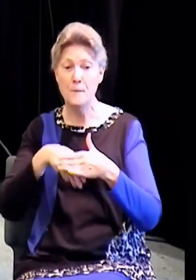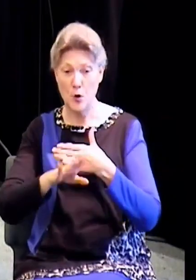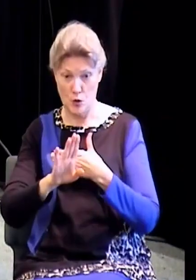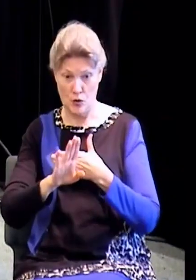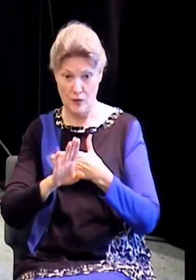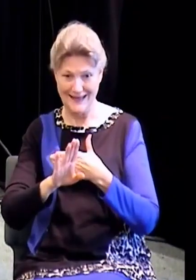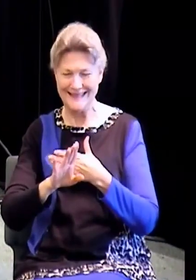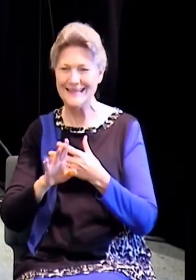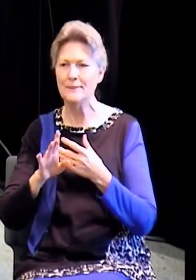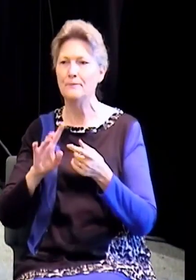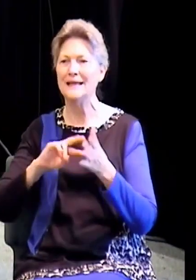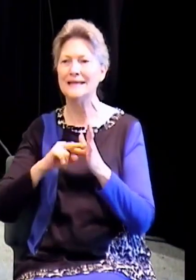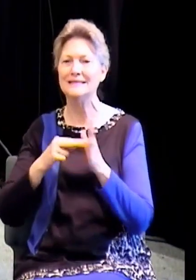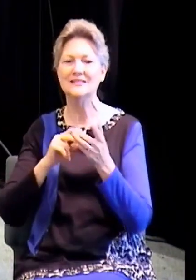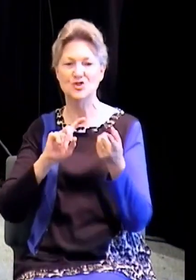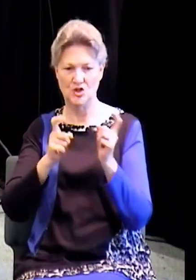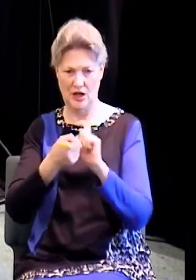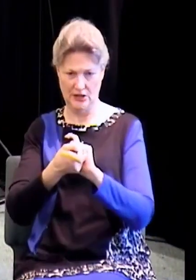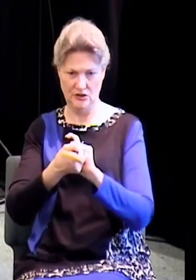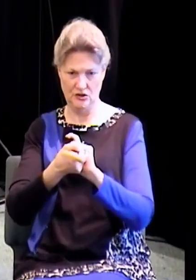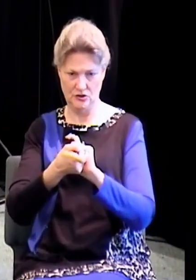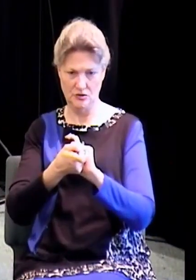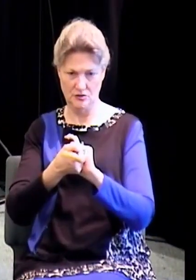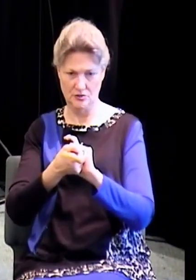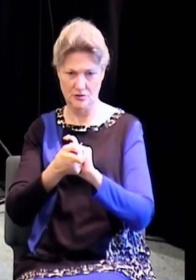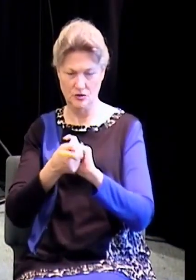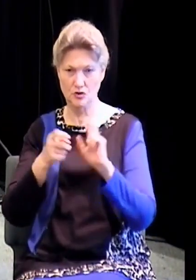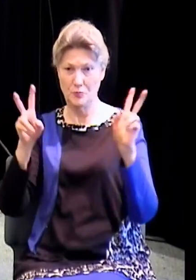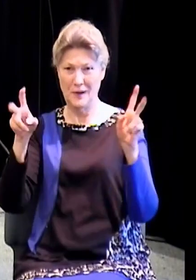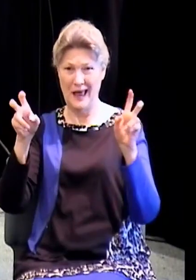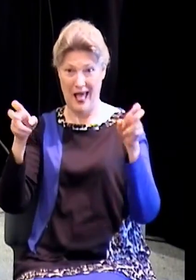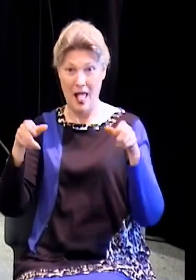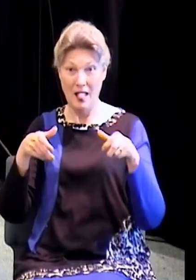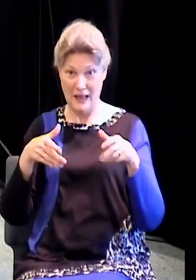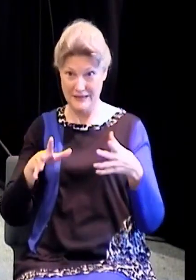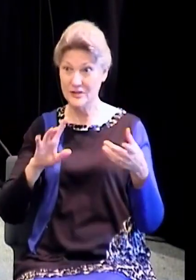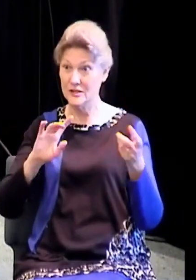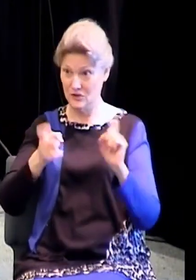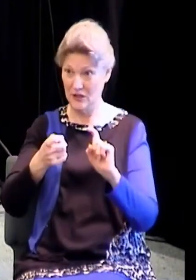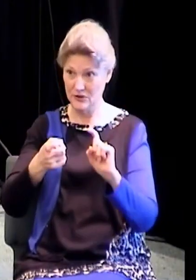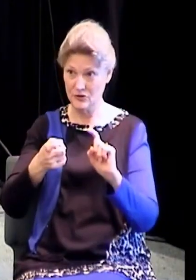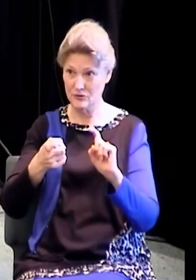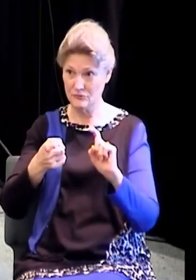changed. Let's get changed. Would you mind praying with me just for a moment? Lord,